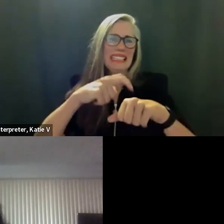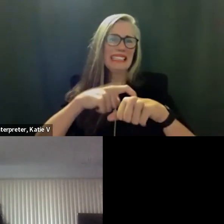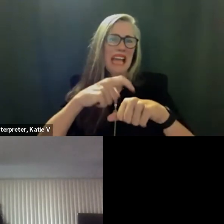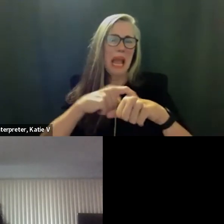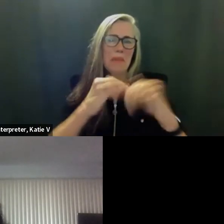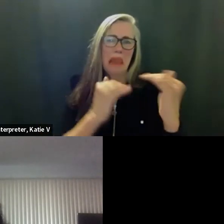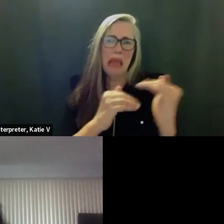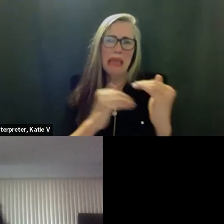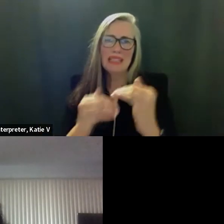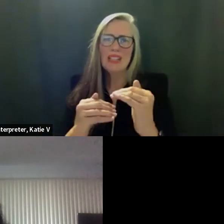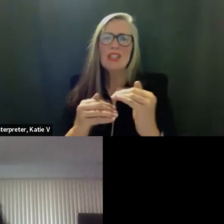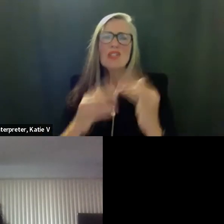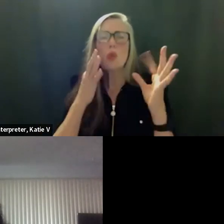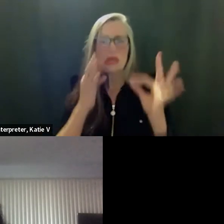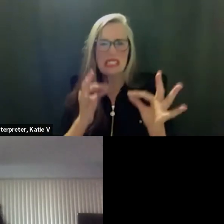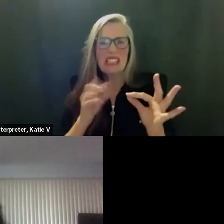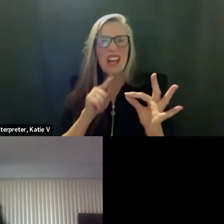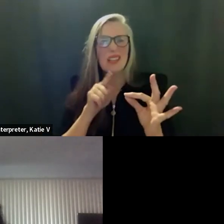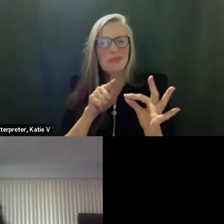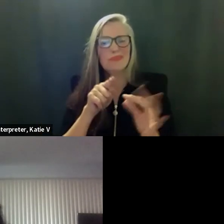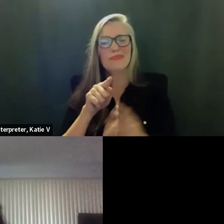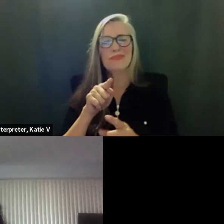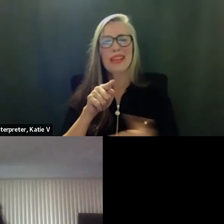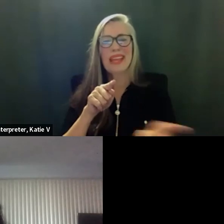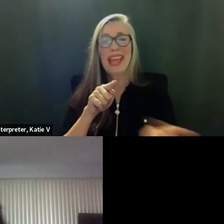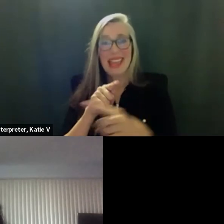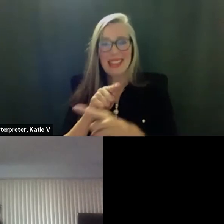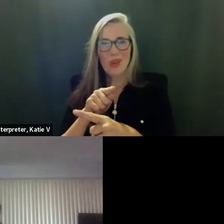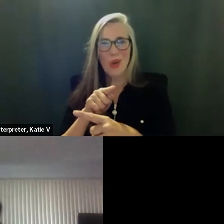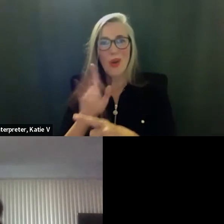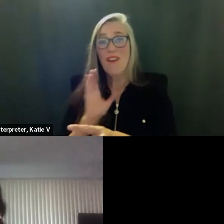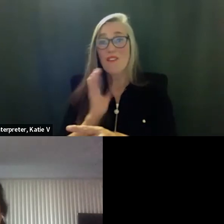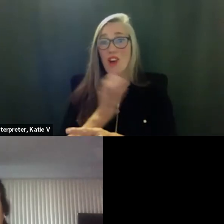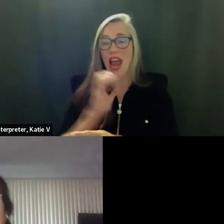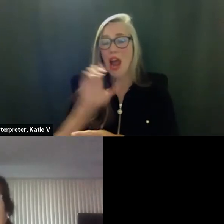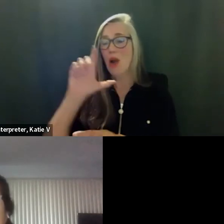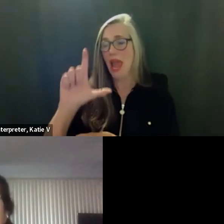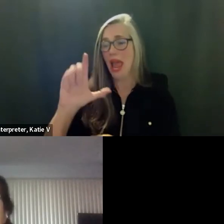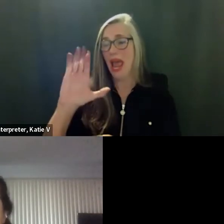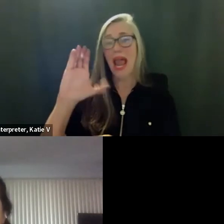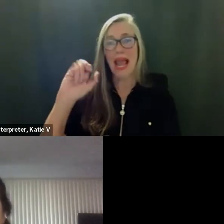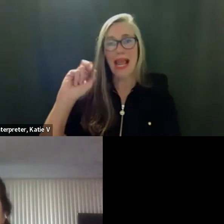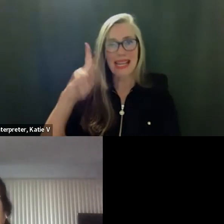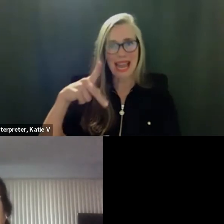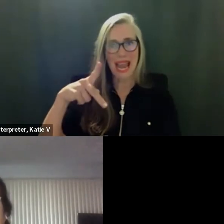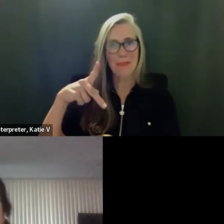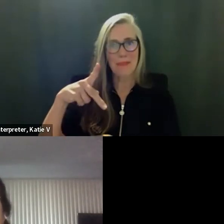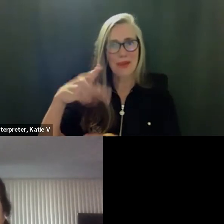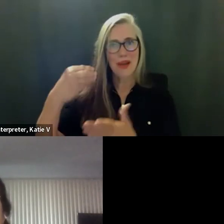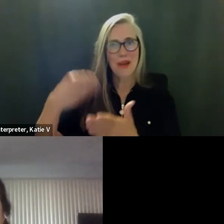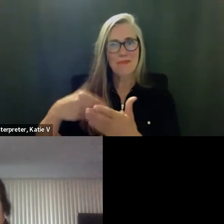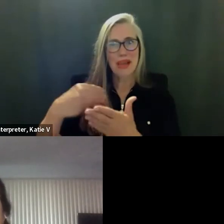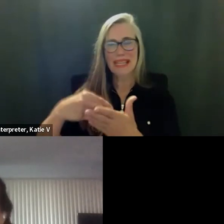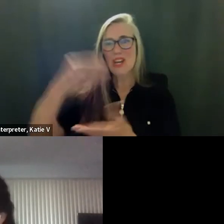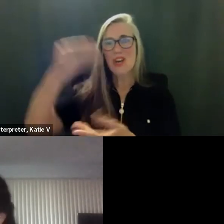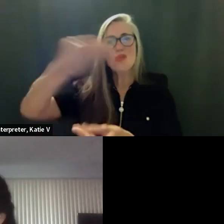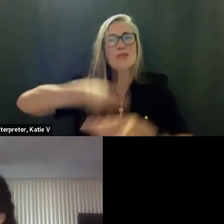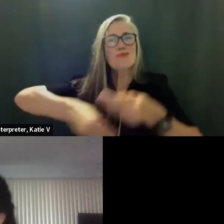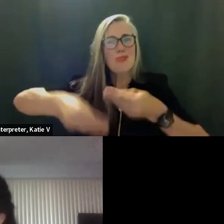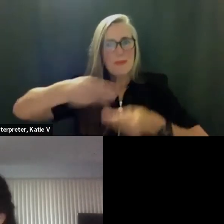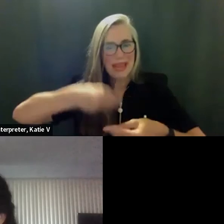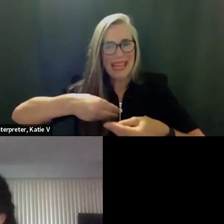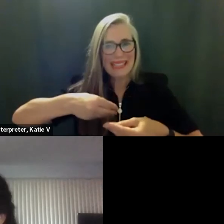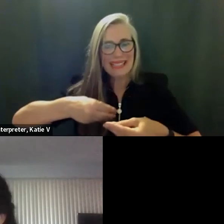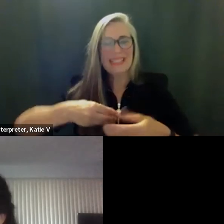goal um we took it out of the rl cap funding so it's it's aligned and balanced uh in addition